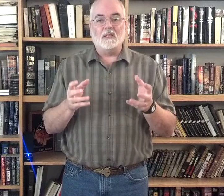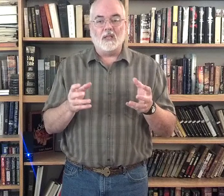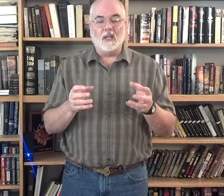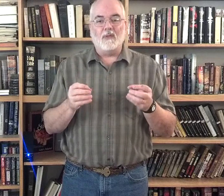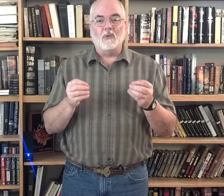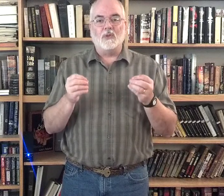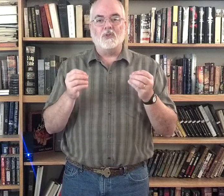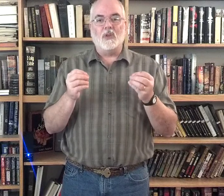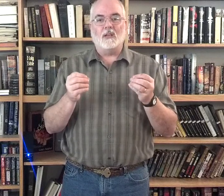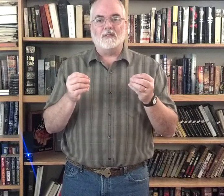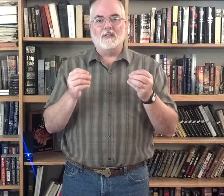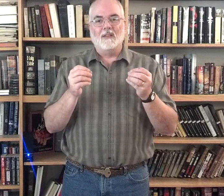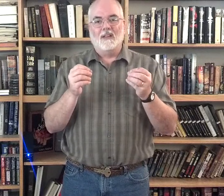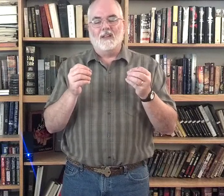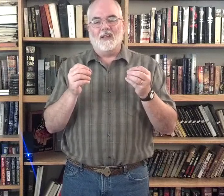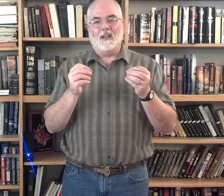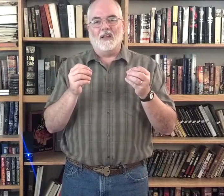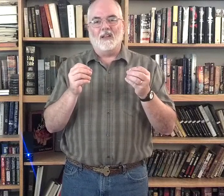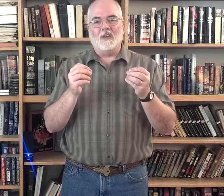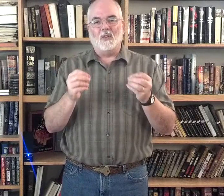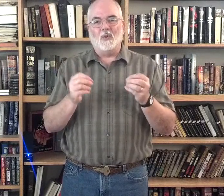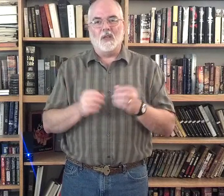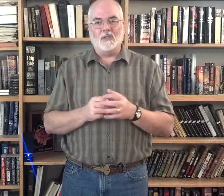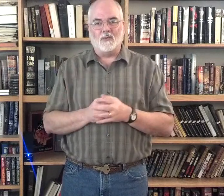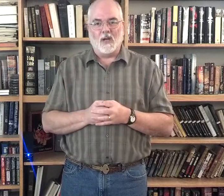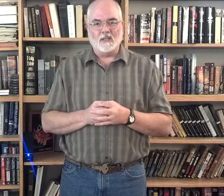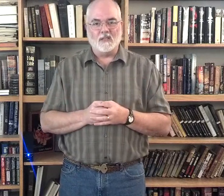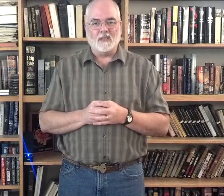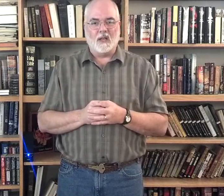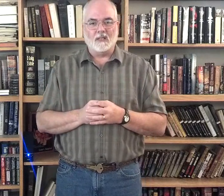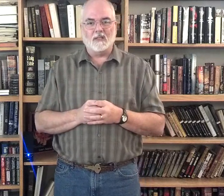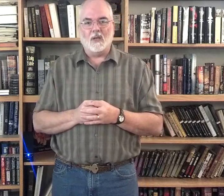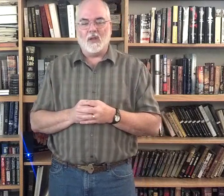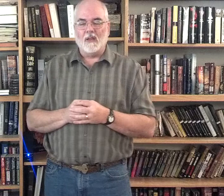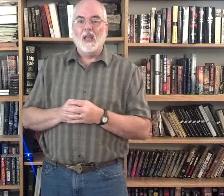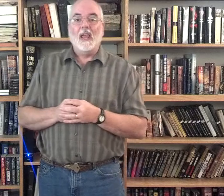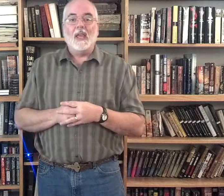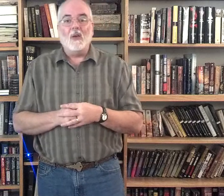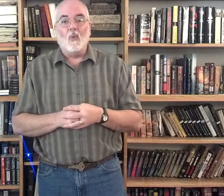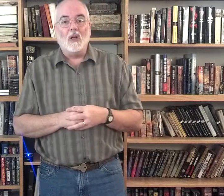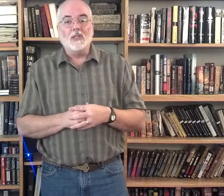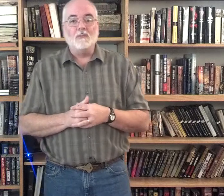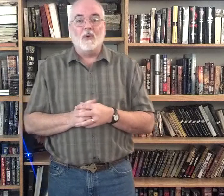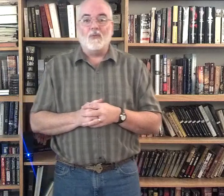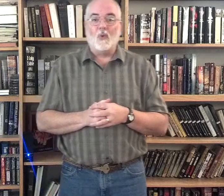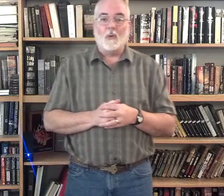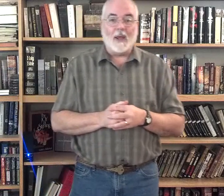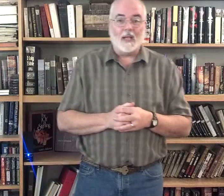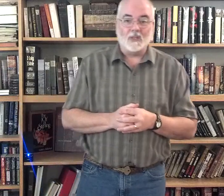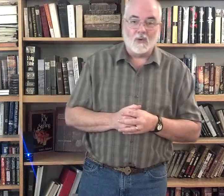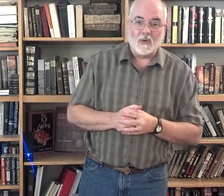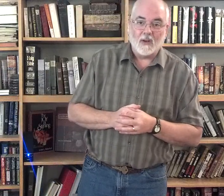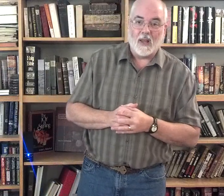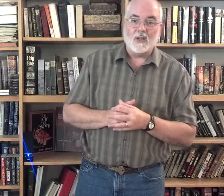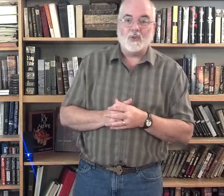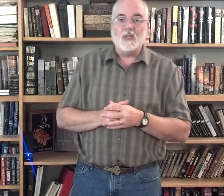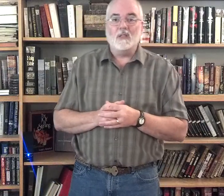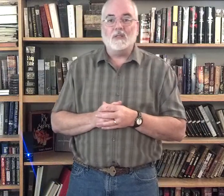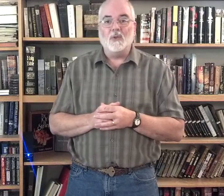if you will just do things in phrases and sentences. Okay. It was before Passover, and Jesus knew